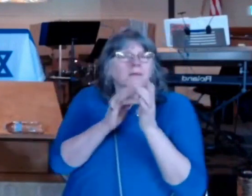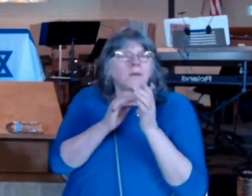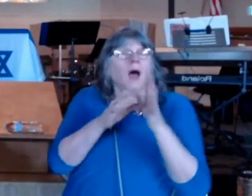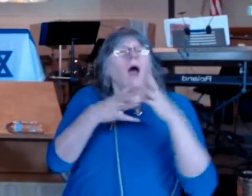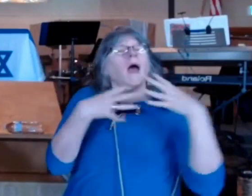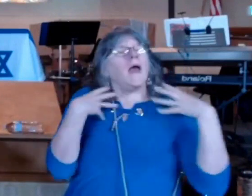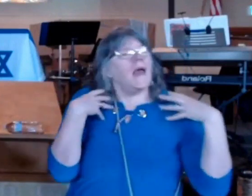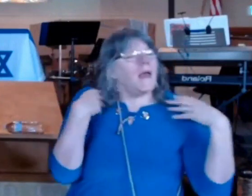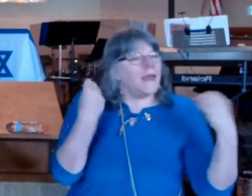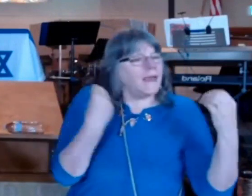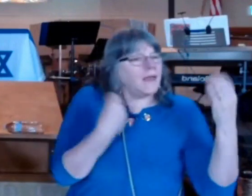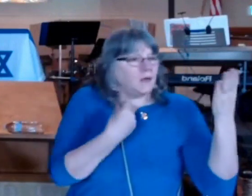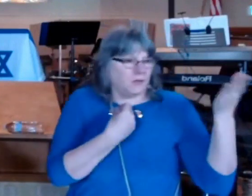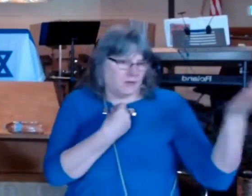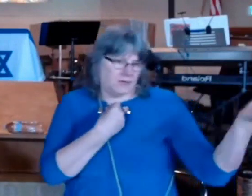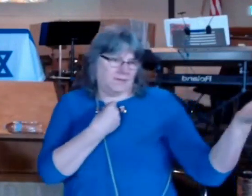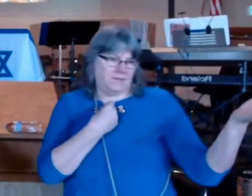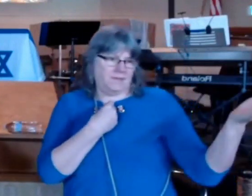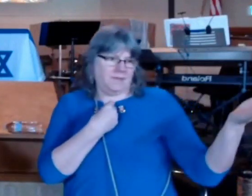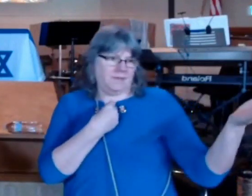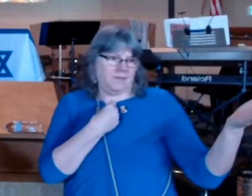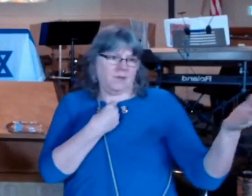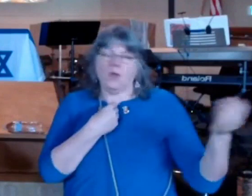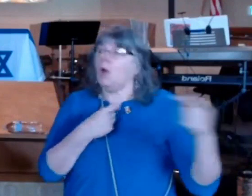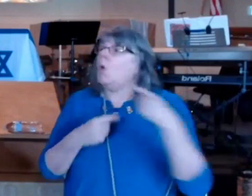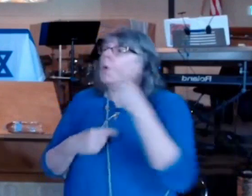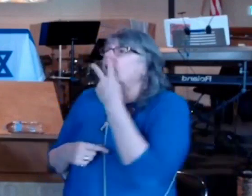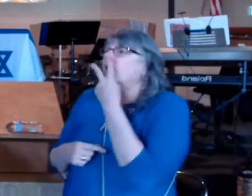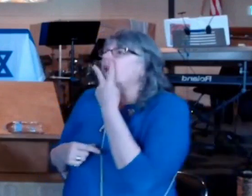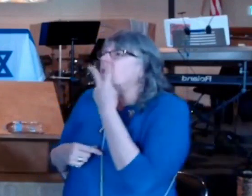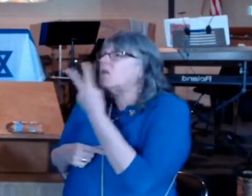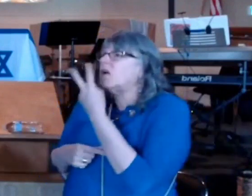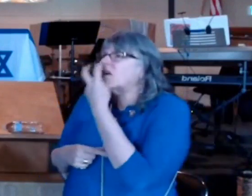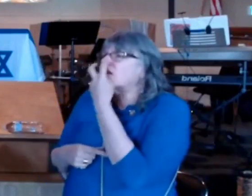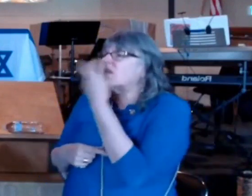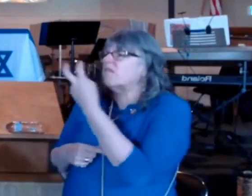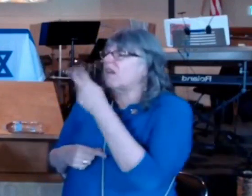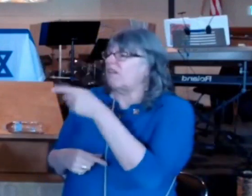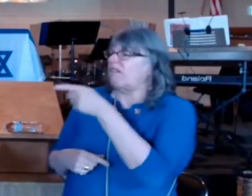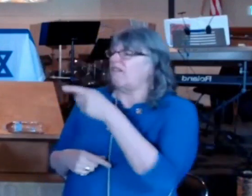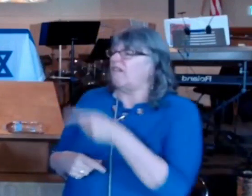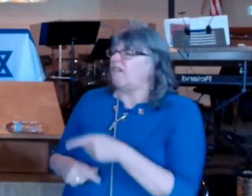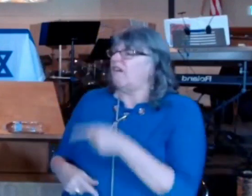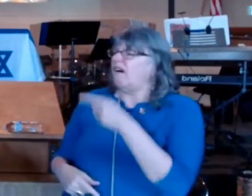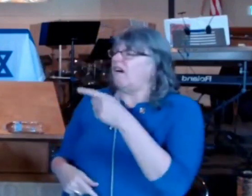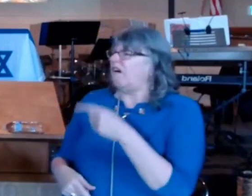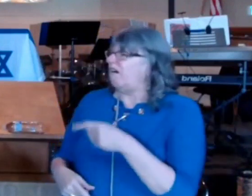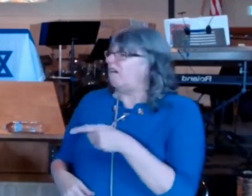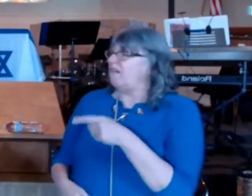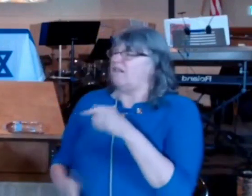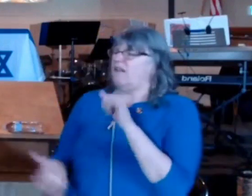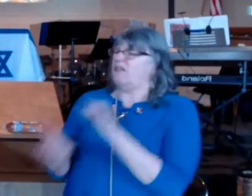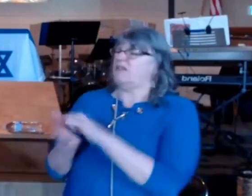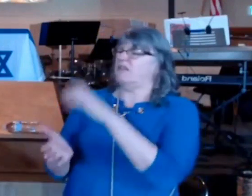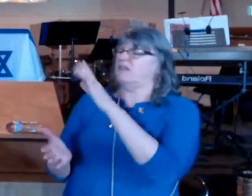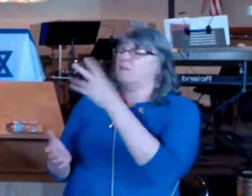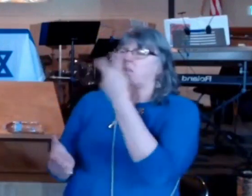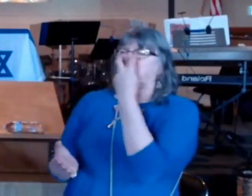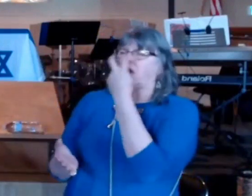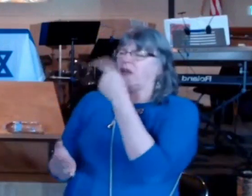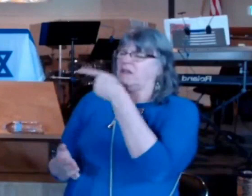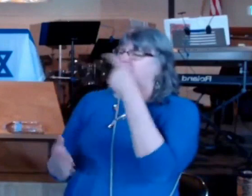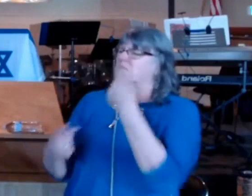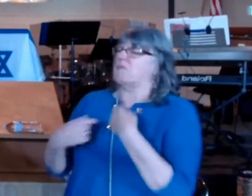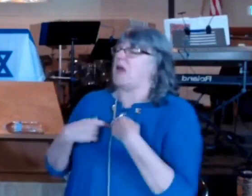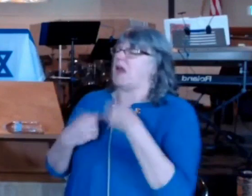instead of looking at the man blind from earth with a superior look of disgust must be from